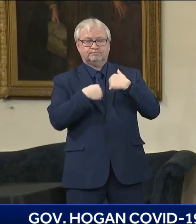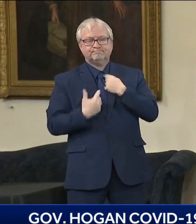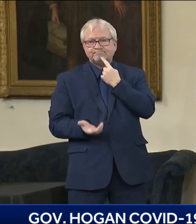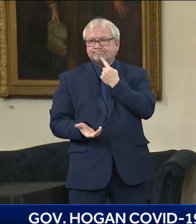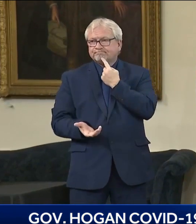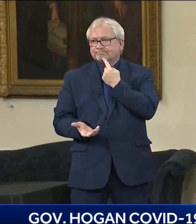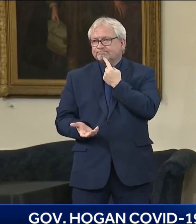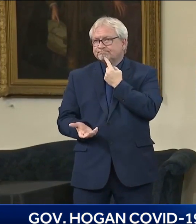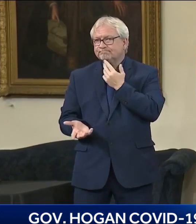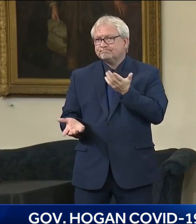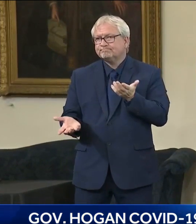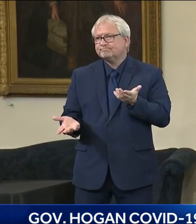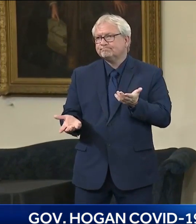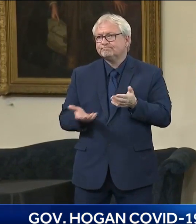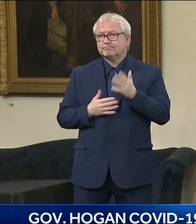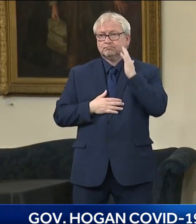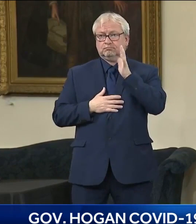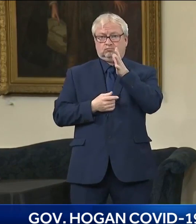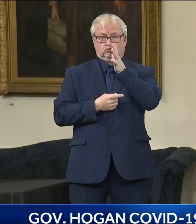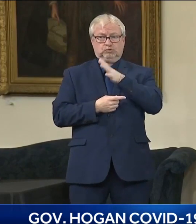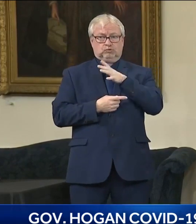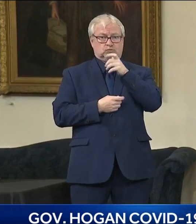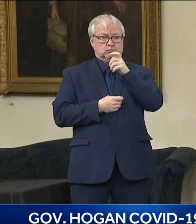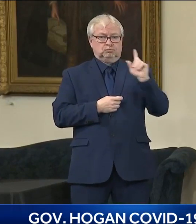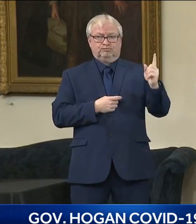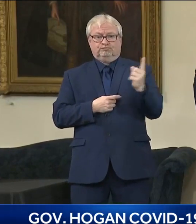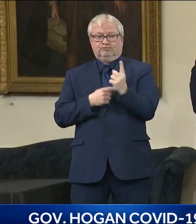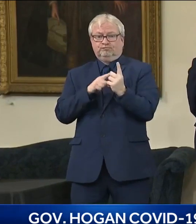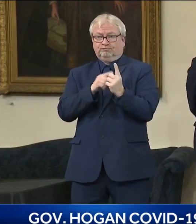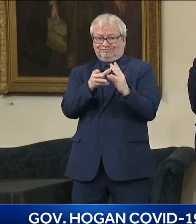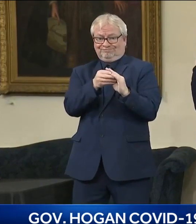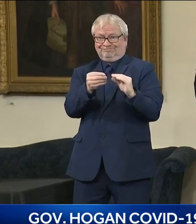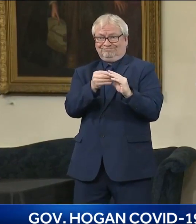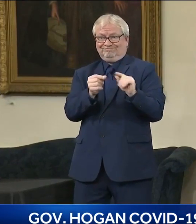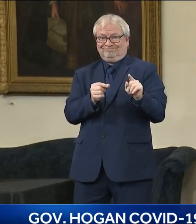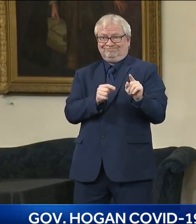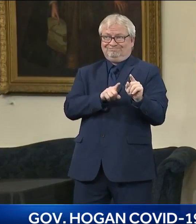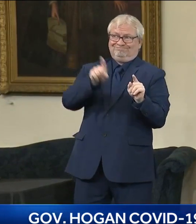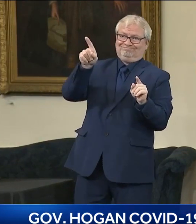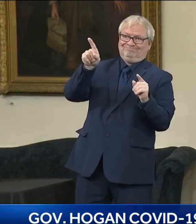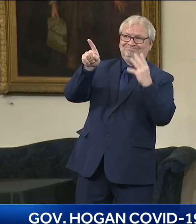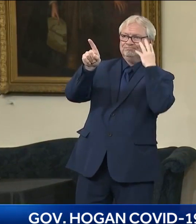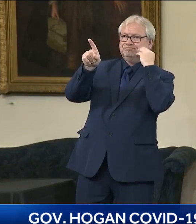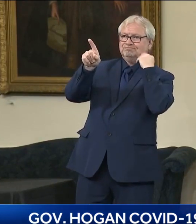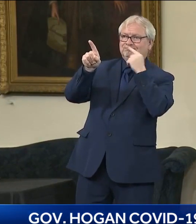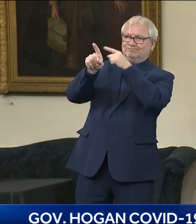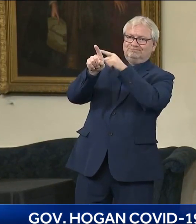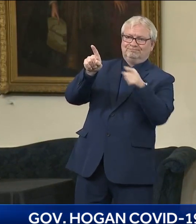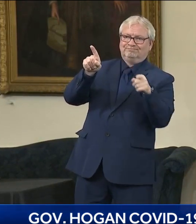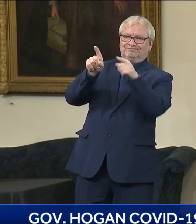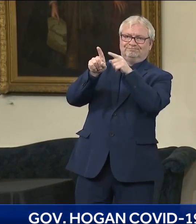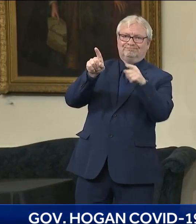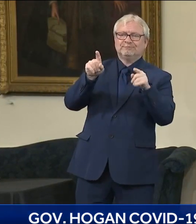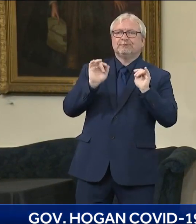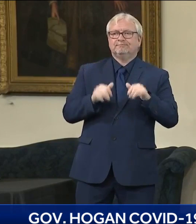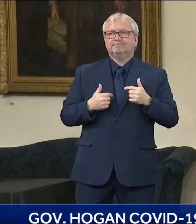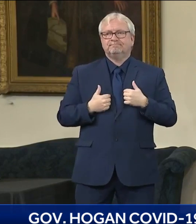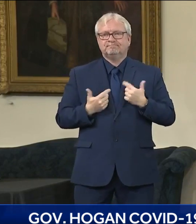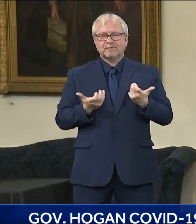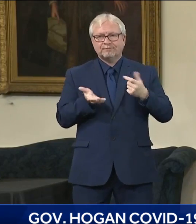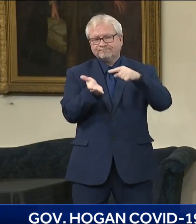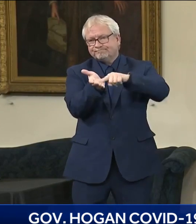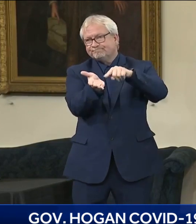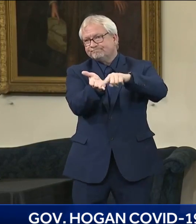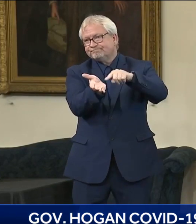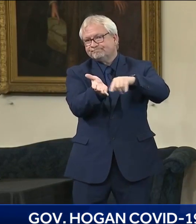These women who've come forward have to be listened to and we have to find out. But there's been no discussion. Governor Cuomo led the call